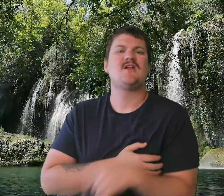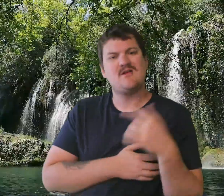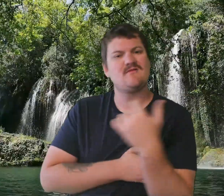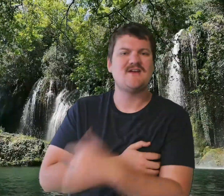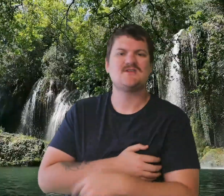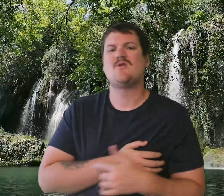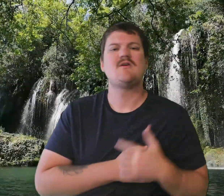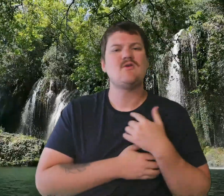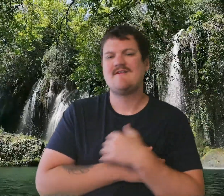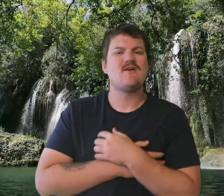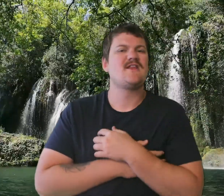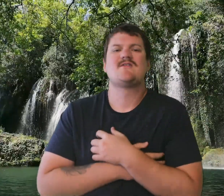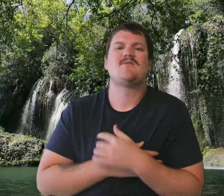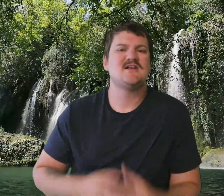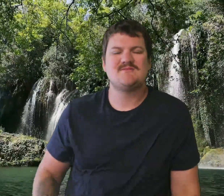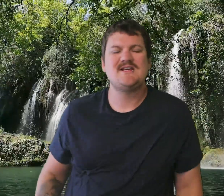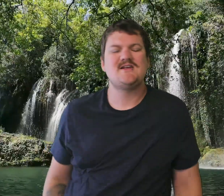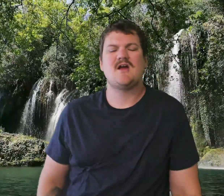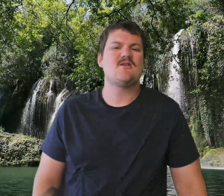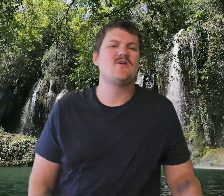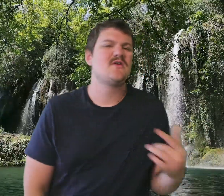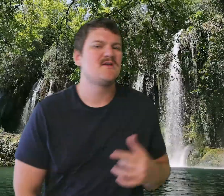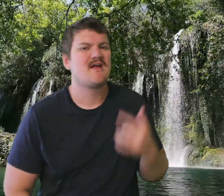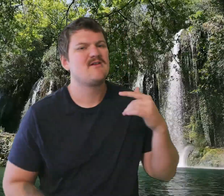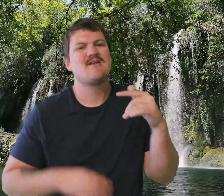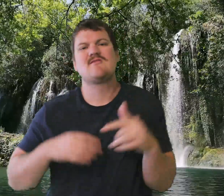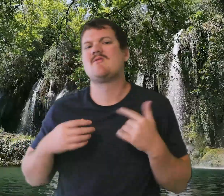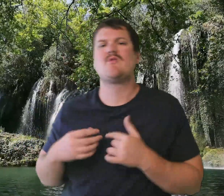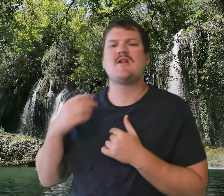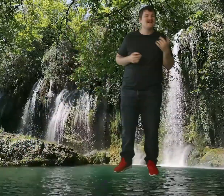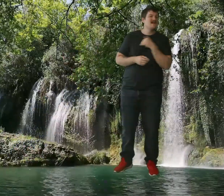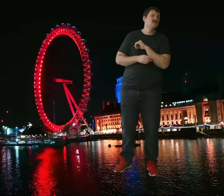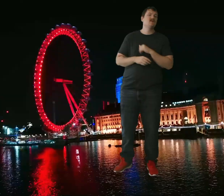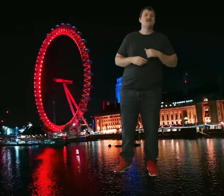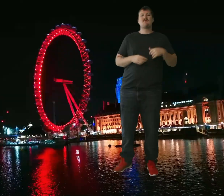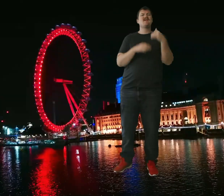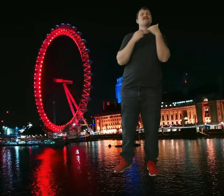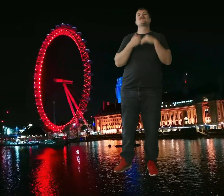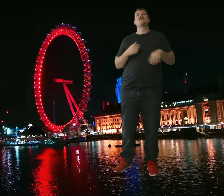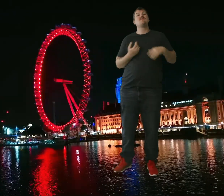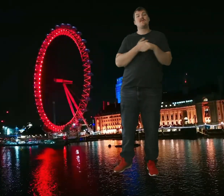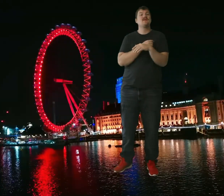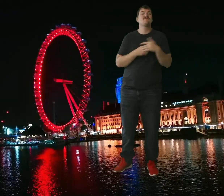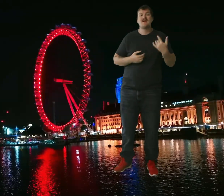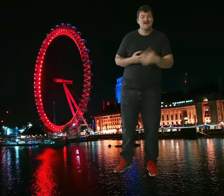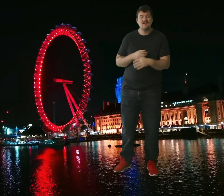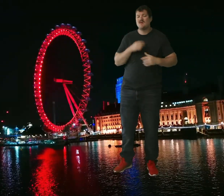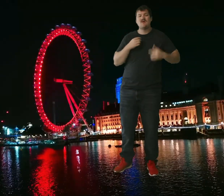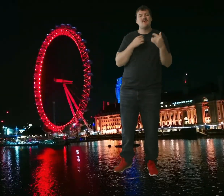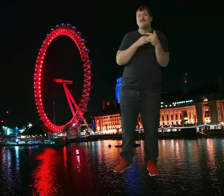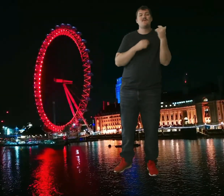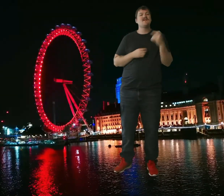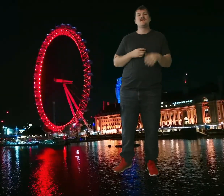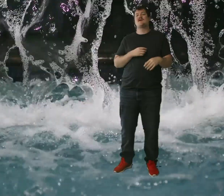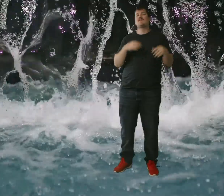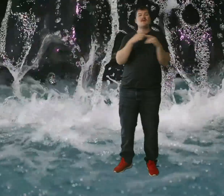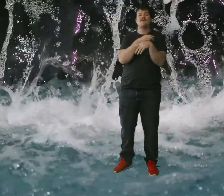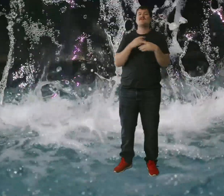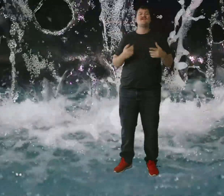Sacrifice the core of all that stand against me Any spirit counterfeit, take them to hell and back again Embrace the strain, erase the pain until it's all over with I ignore